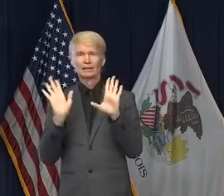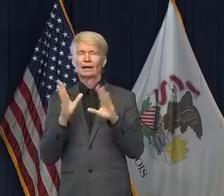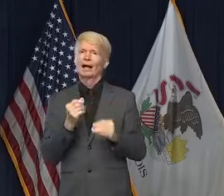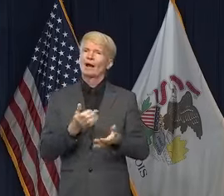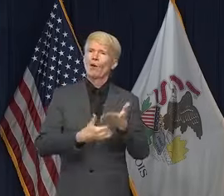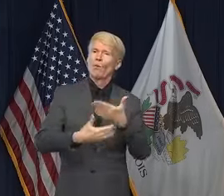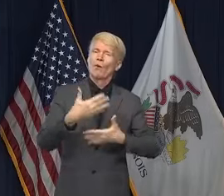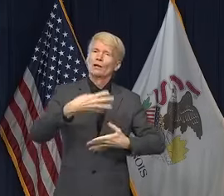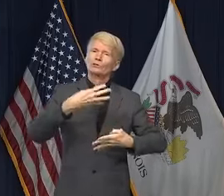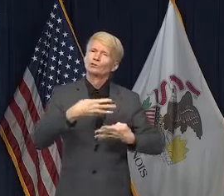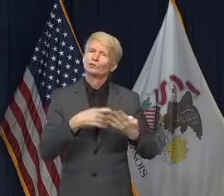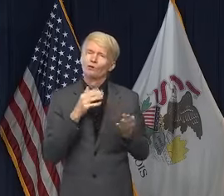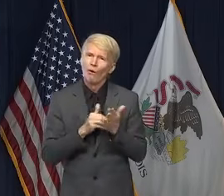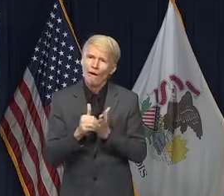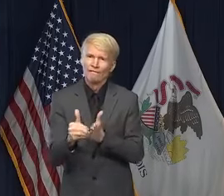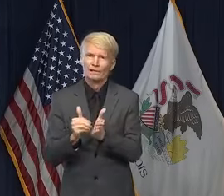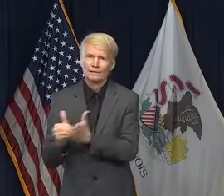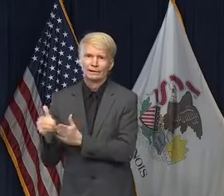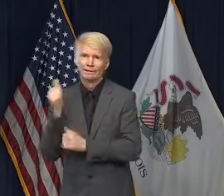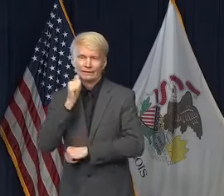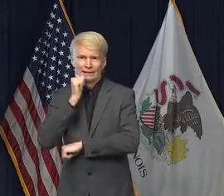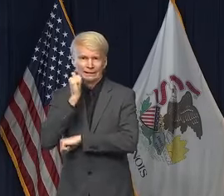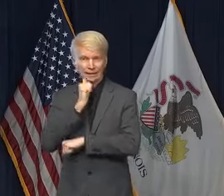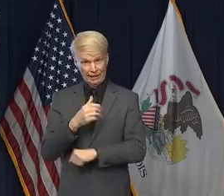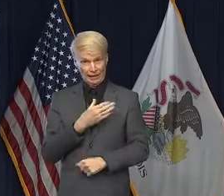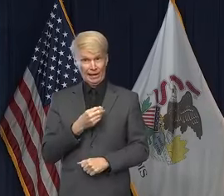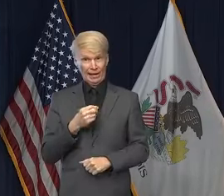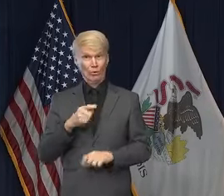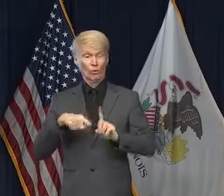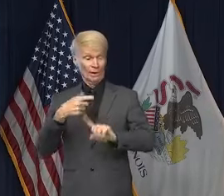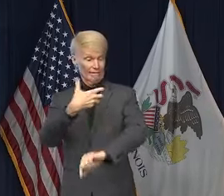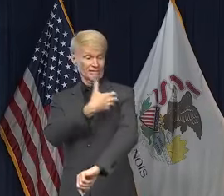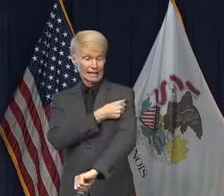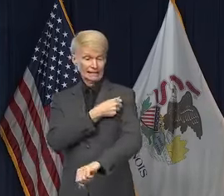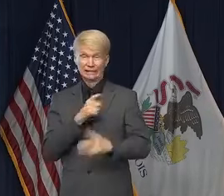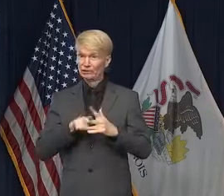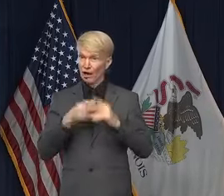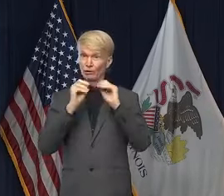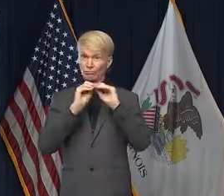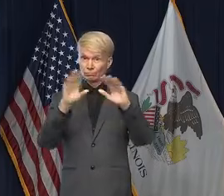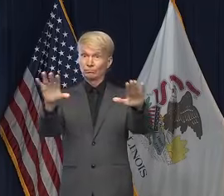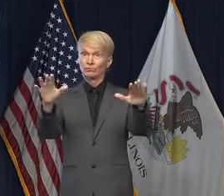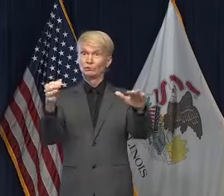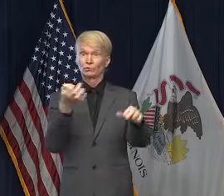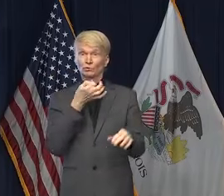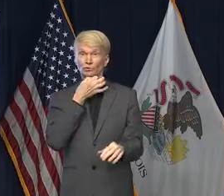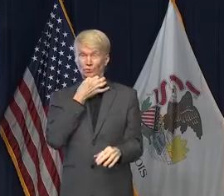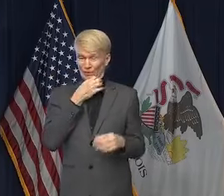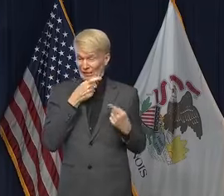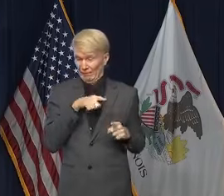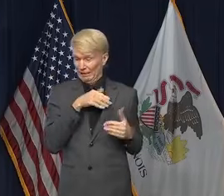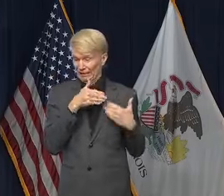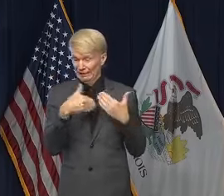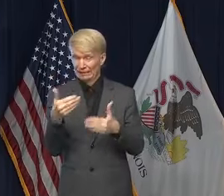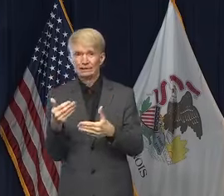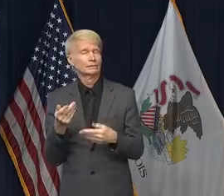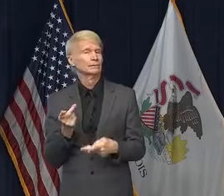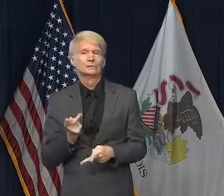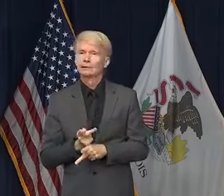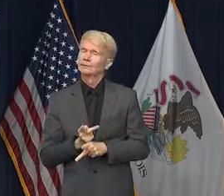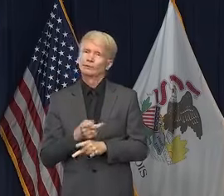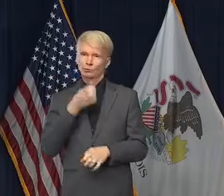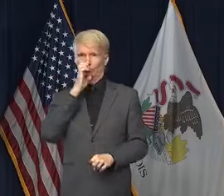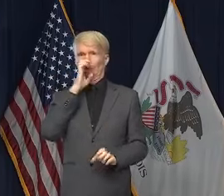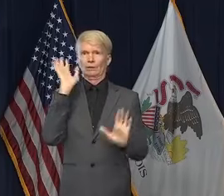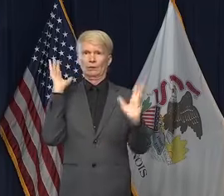And once a vaccine does roll out, and as you've heard, that could be very soon, we will still need to stay on our game